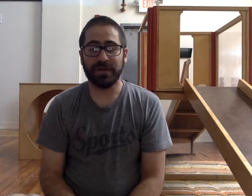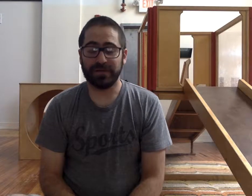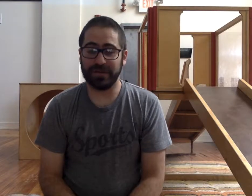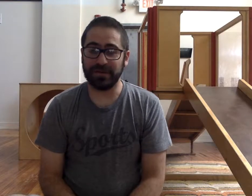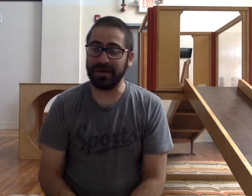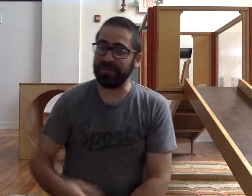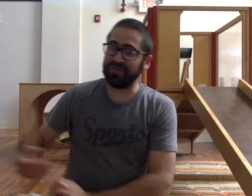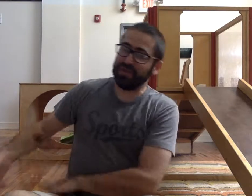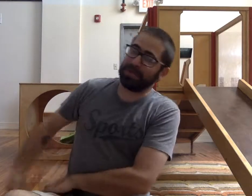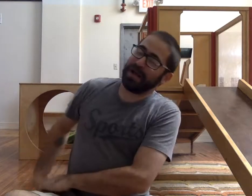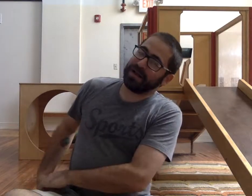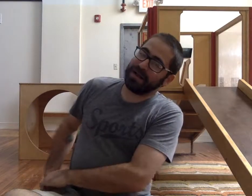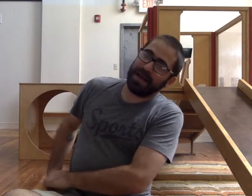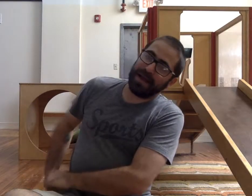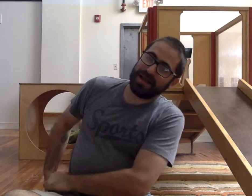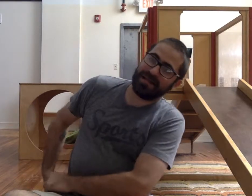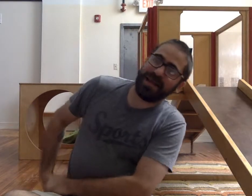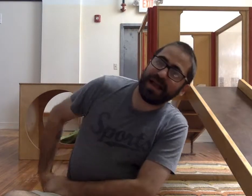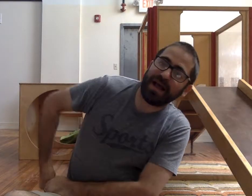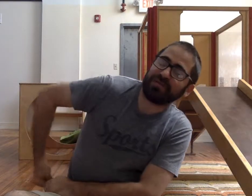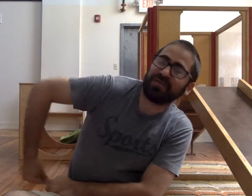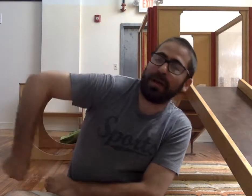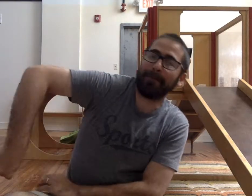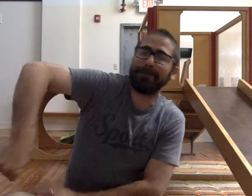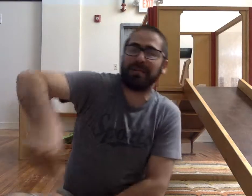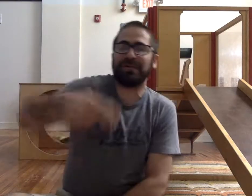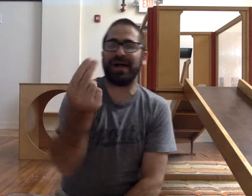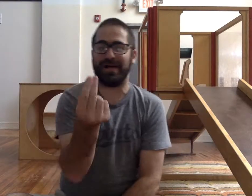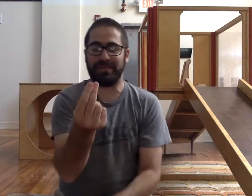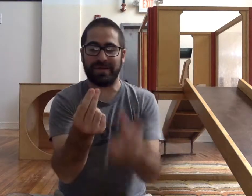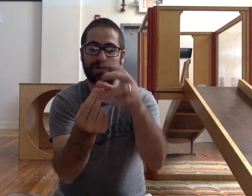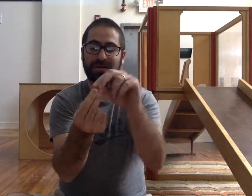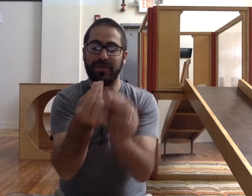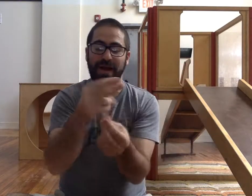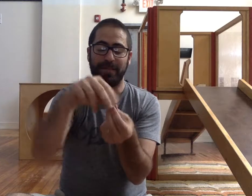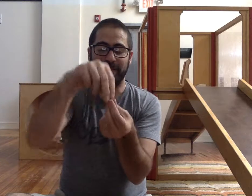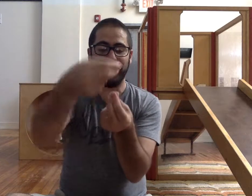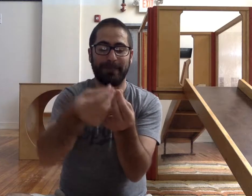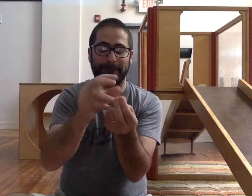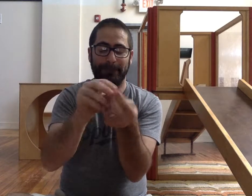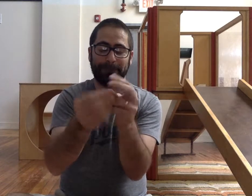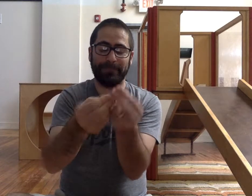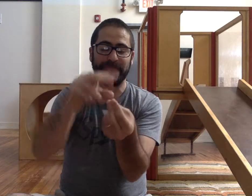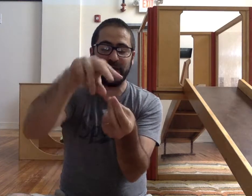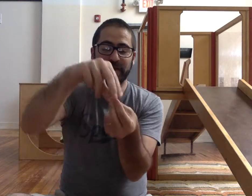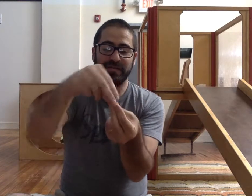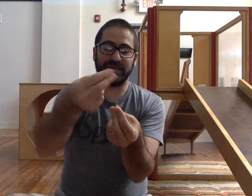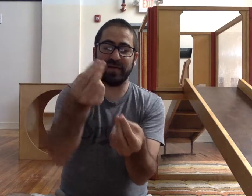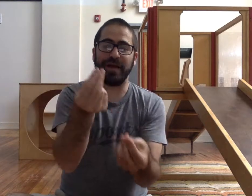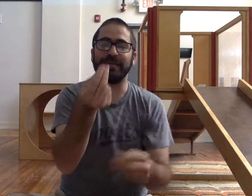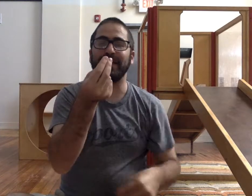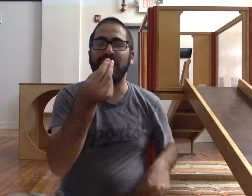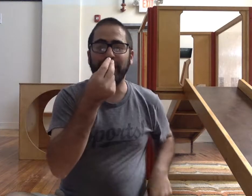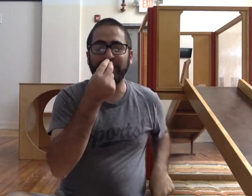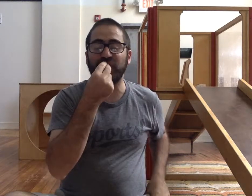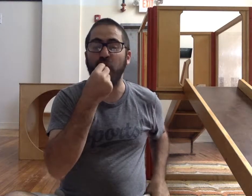All right, reach in your pocket. Take out some bubble gum. Unwrap it. Take out the gum and start